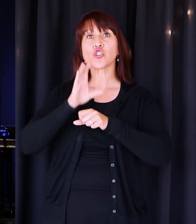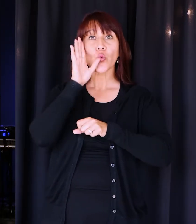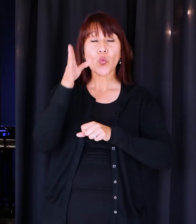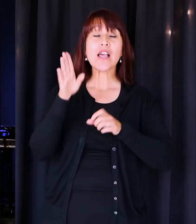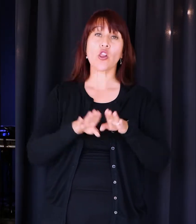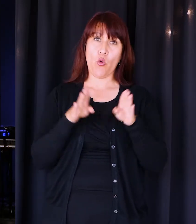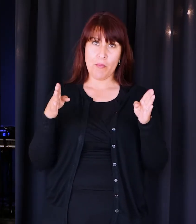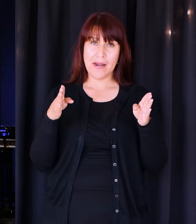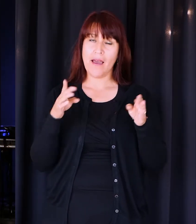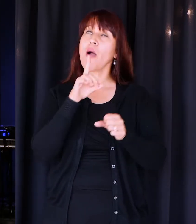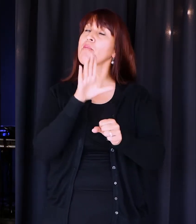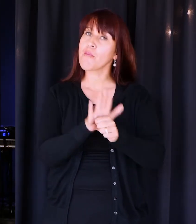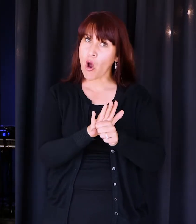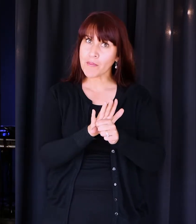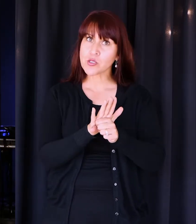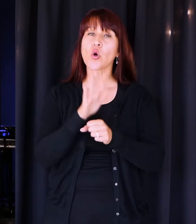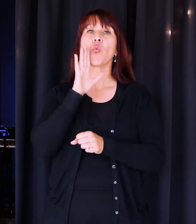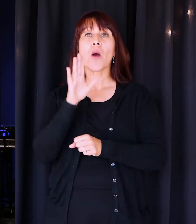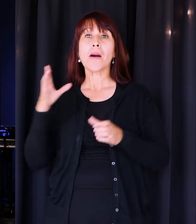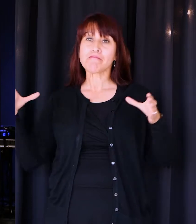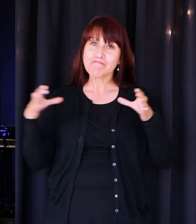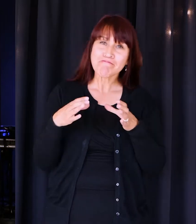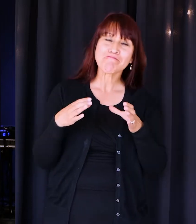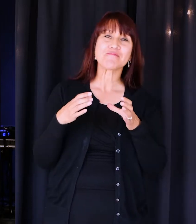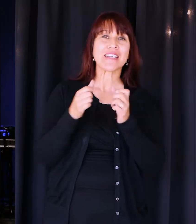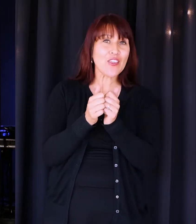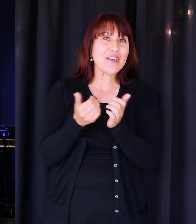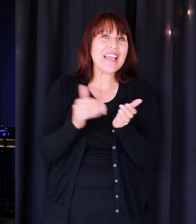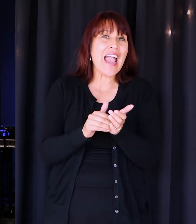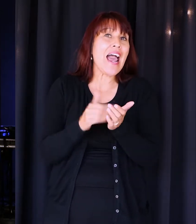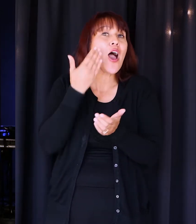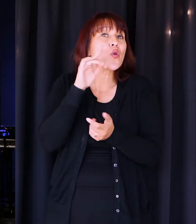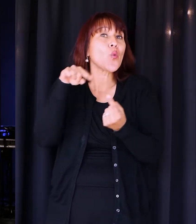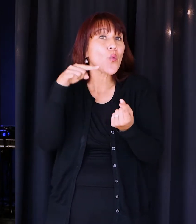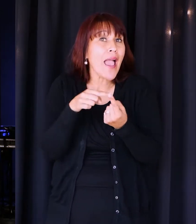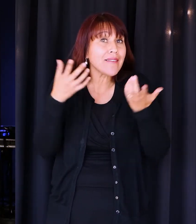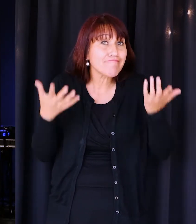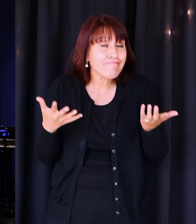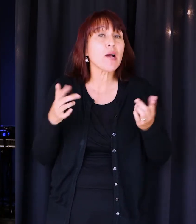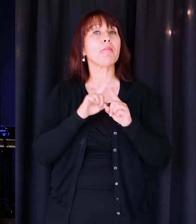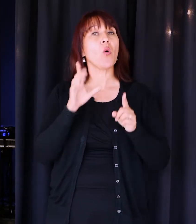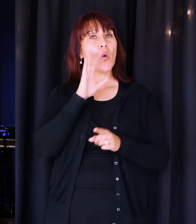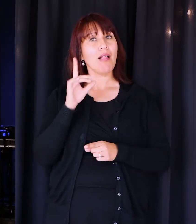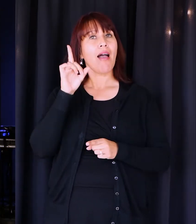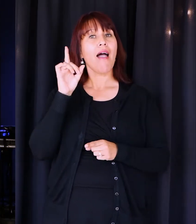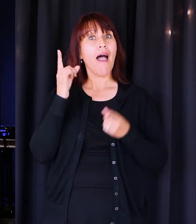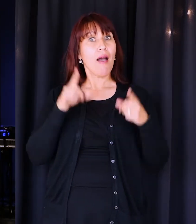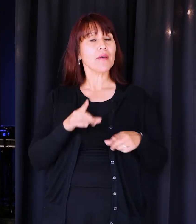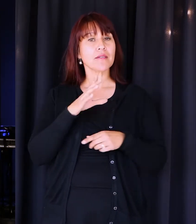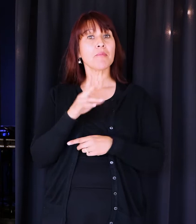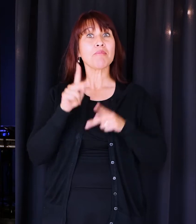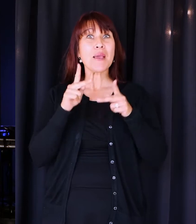going to reopen. I promise. We are going together again. I don't know when, but it's going to happen. Extroverts,